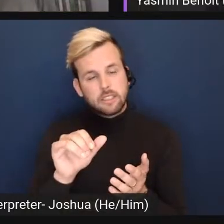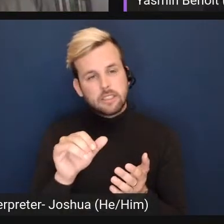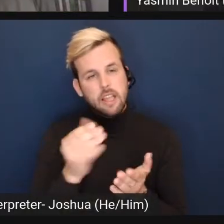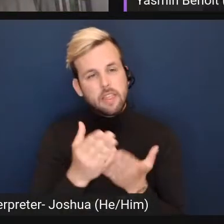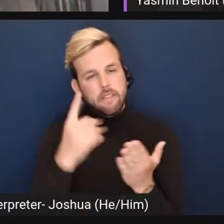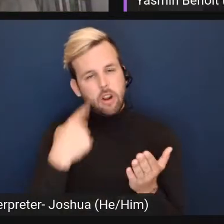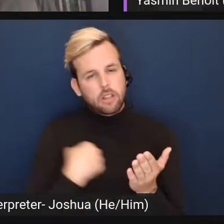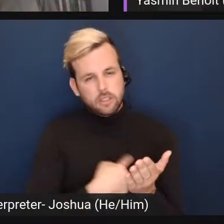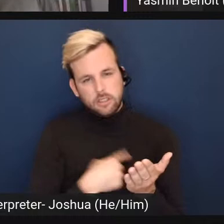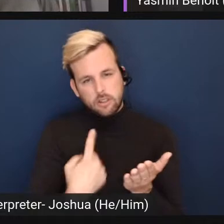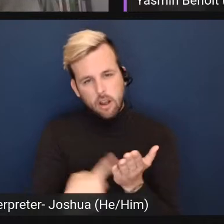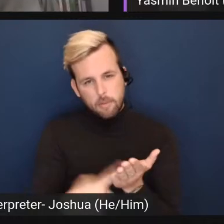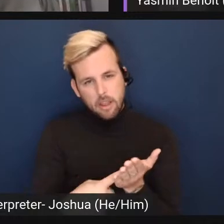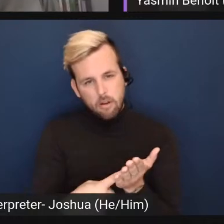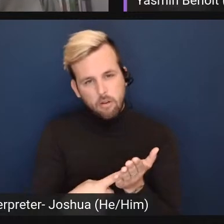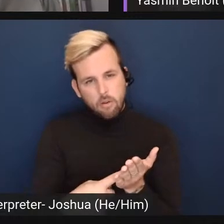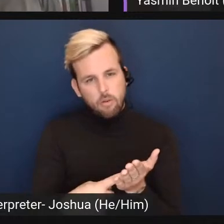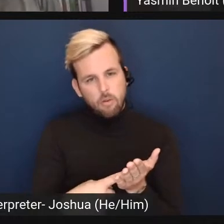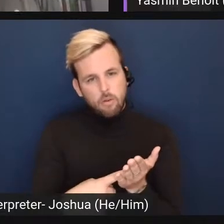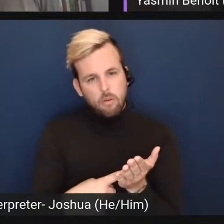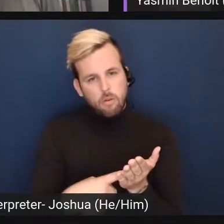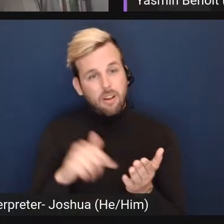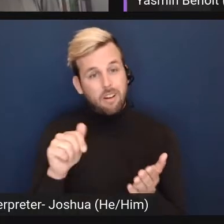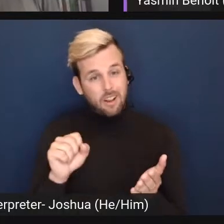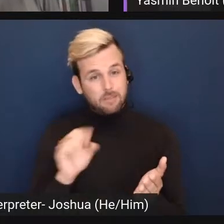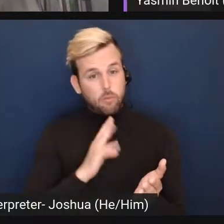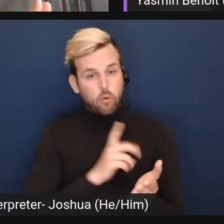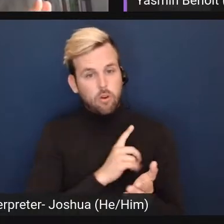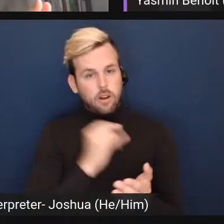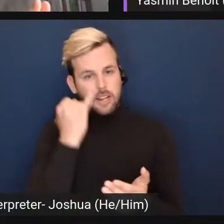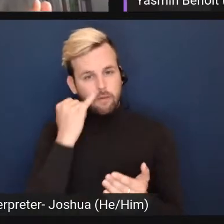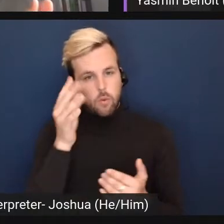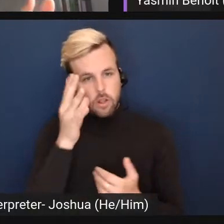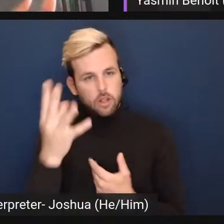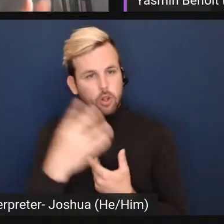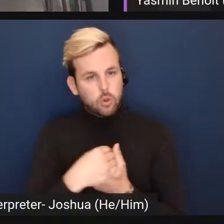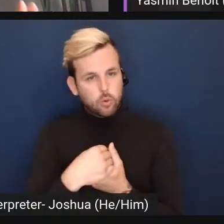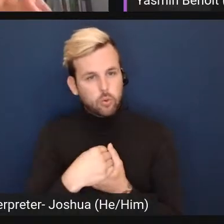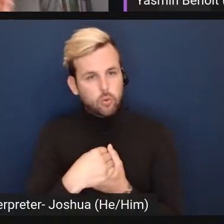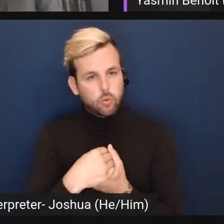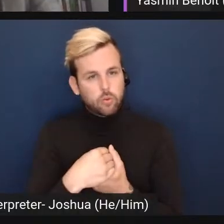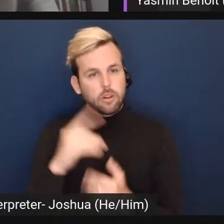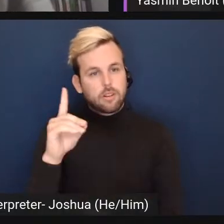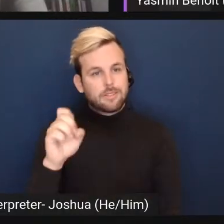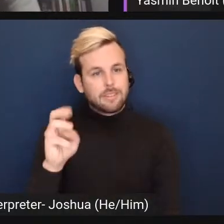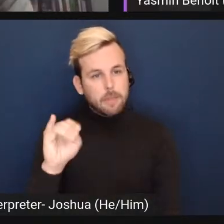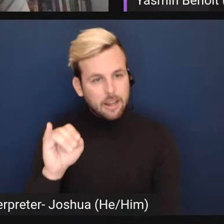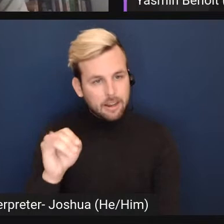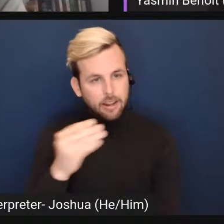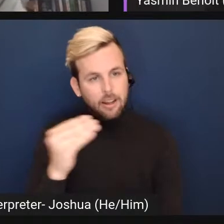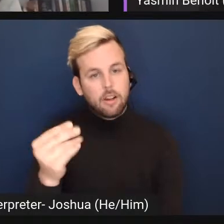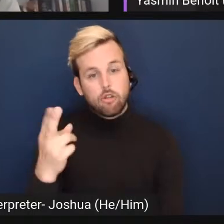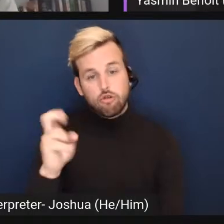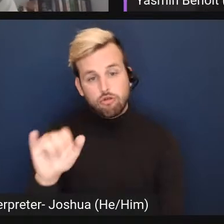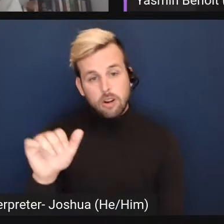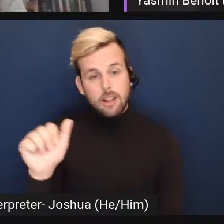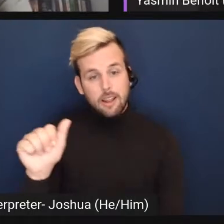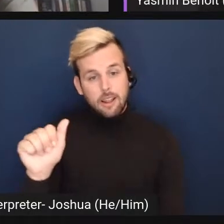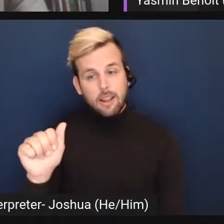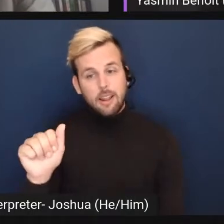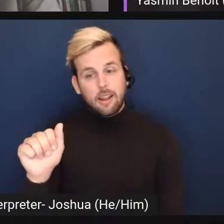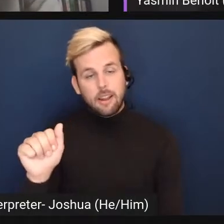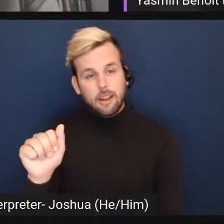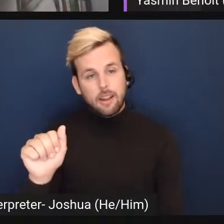for us to talk about, uh, as a board, if we're going to include a Demi and gray, a identify